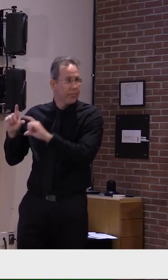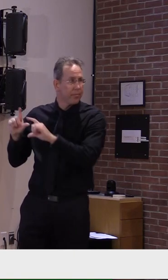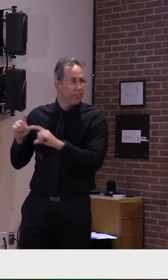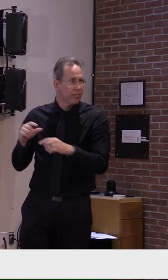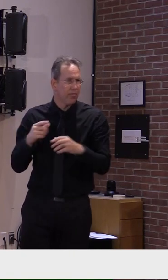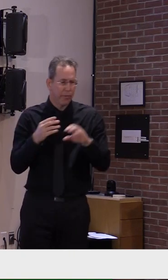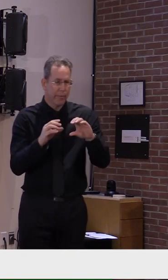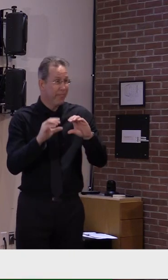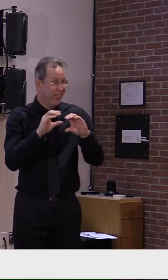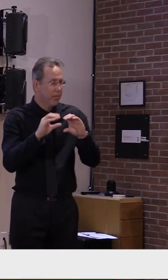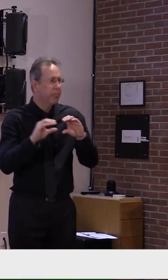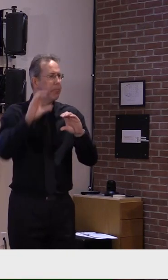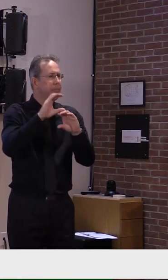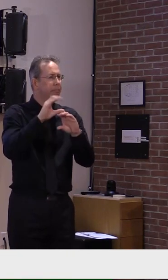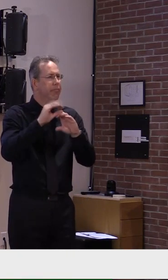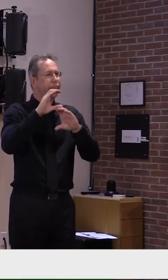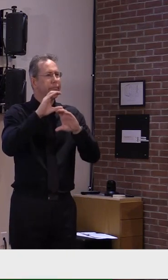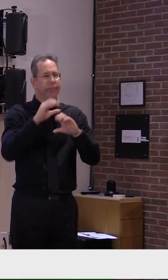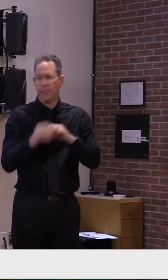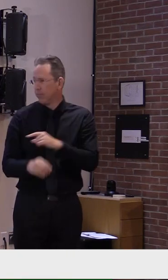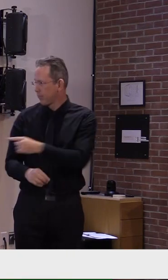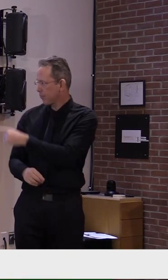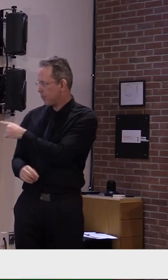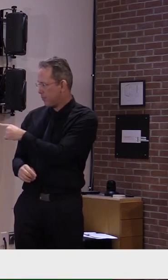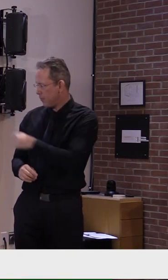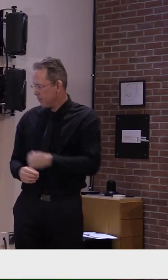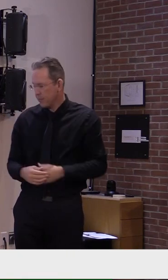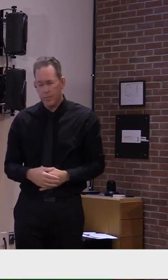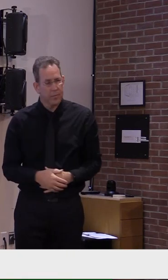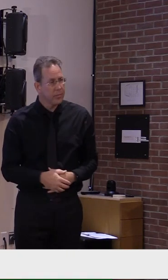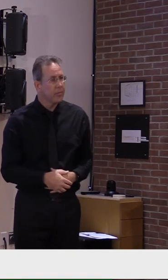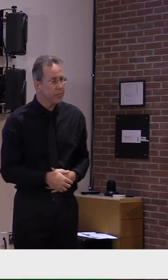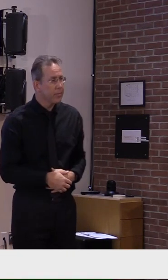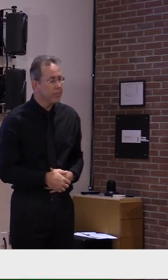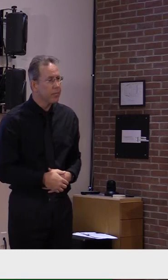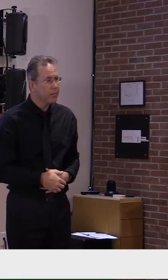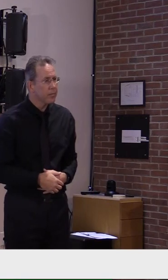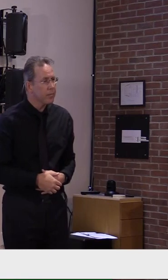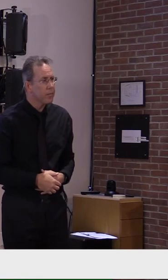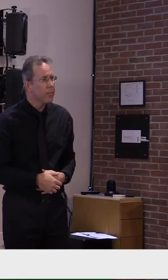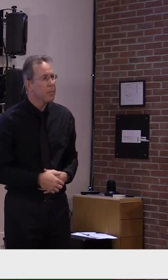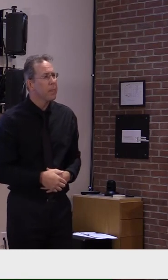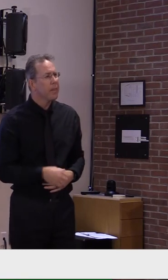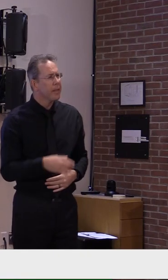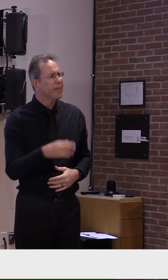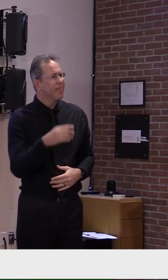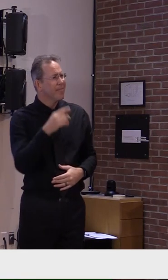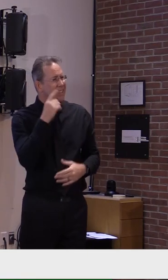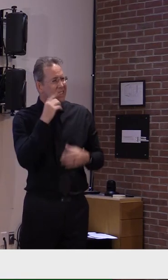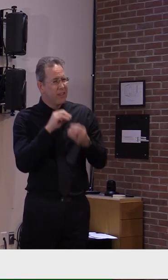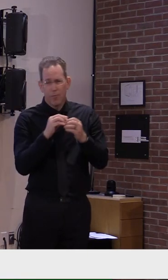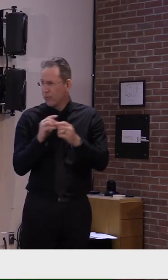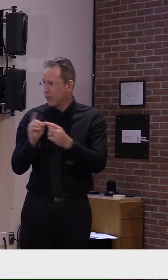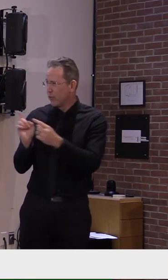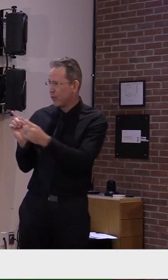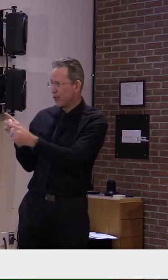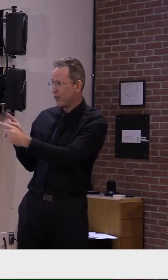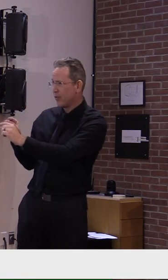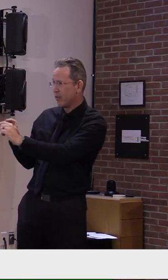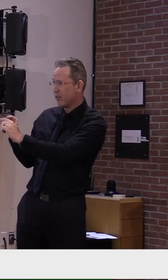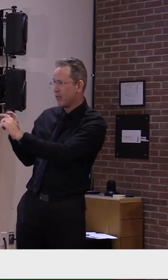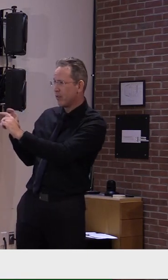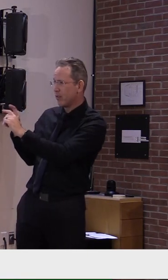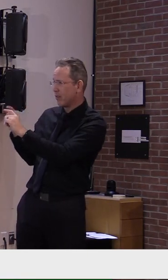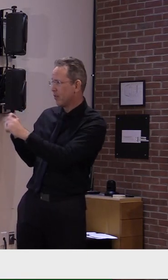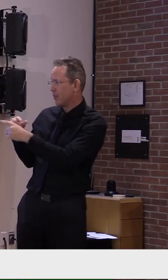added 13,000 additional cases from the cases we had the week before, so you can get a sense of the increase and how quickly that is